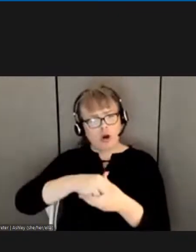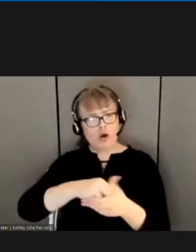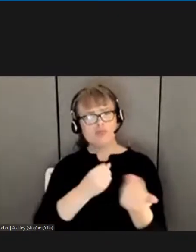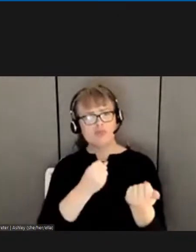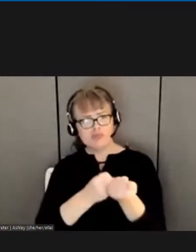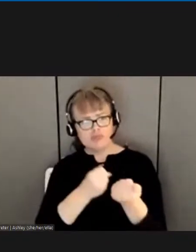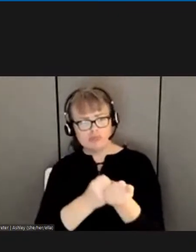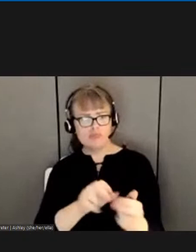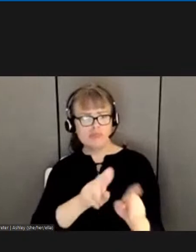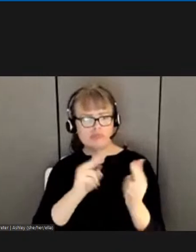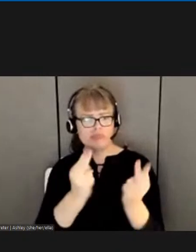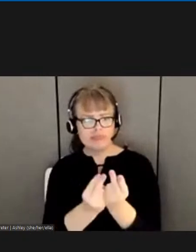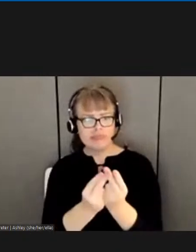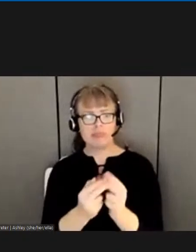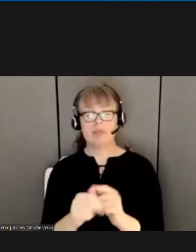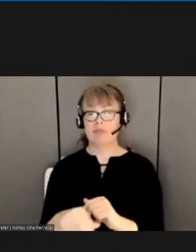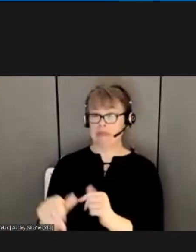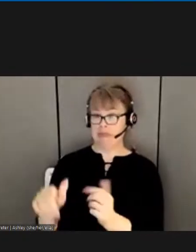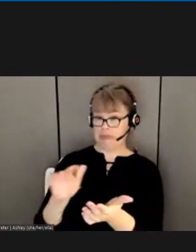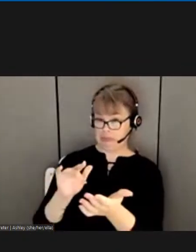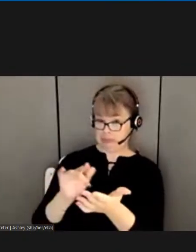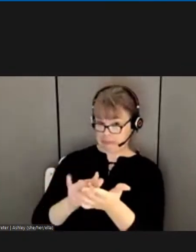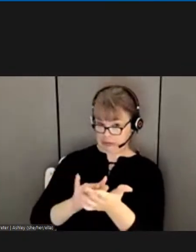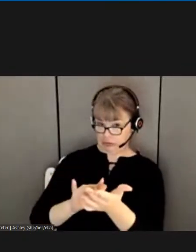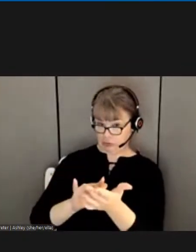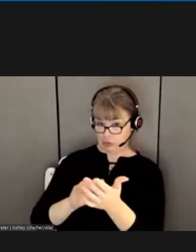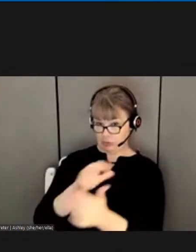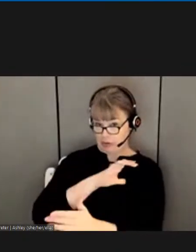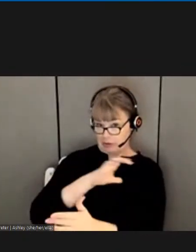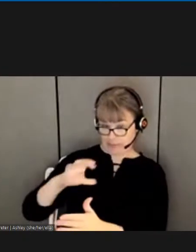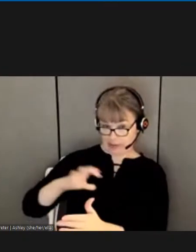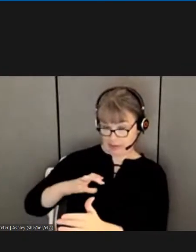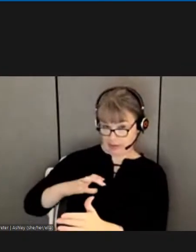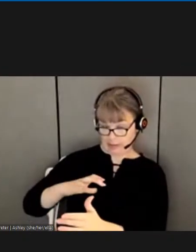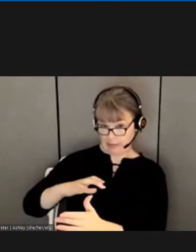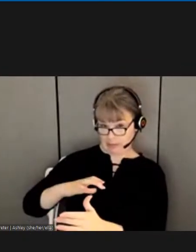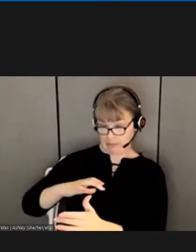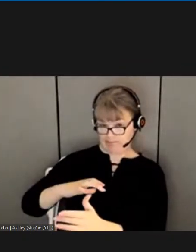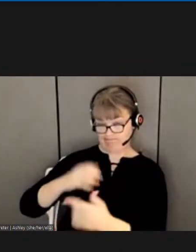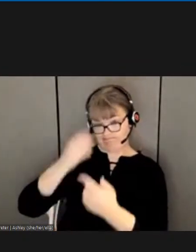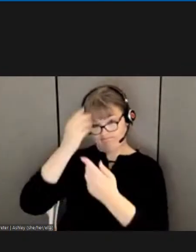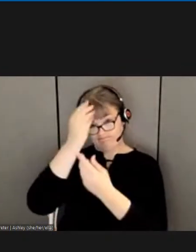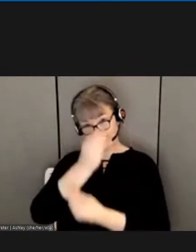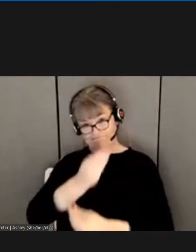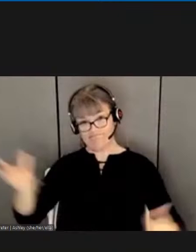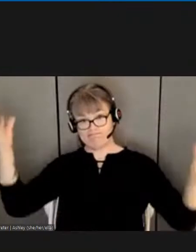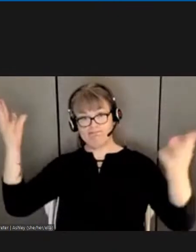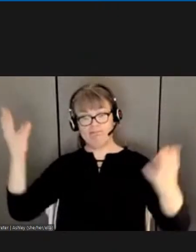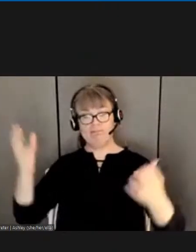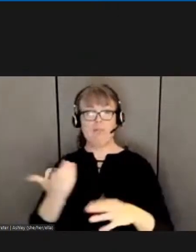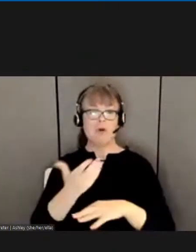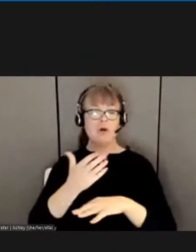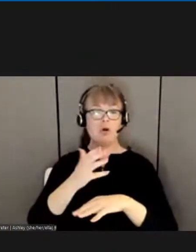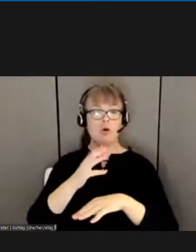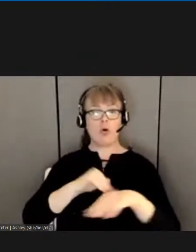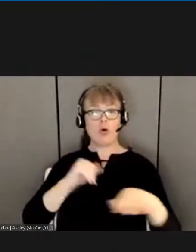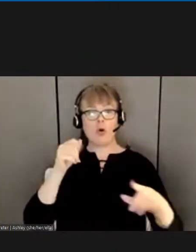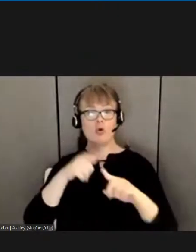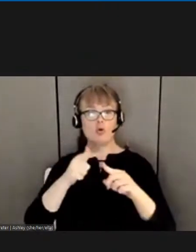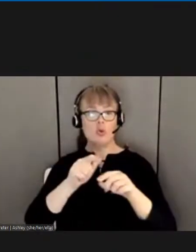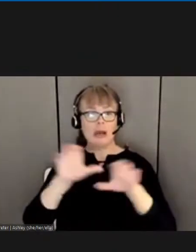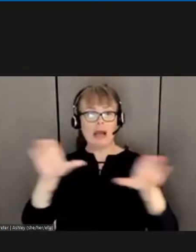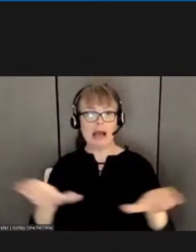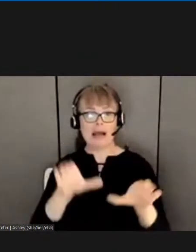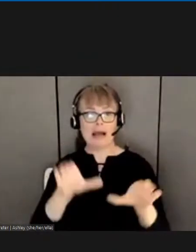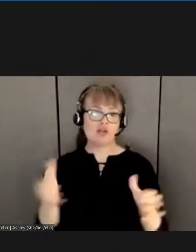when the core committee and the president of union calls for a day of action just by wearing your sticker or your bands if you're on the retail one area